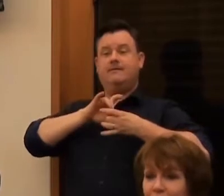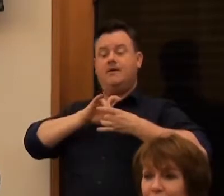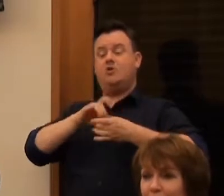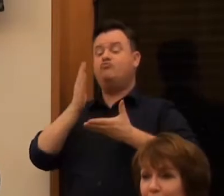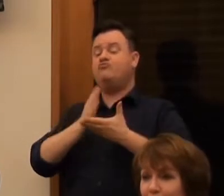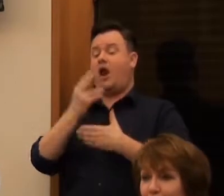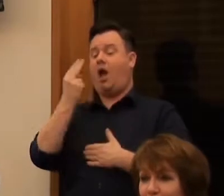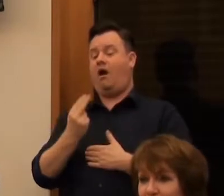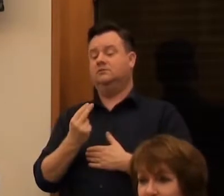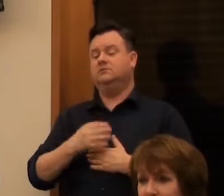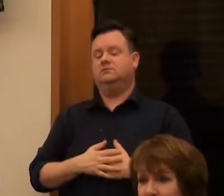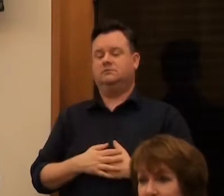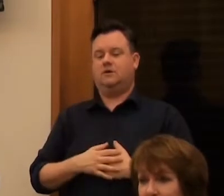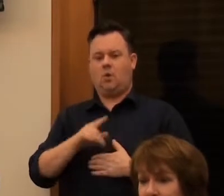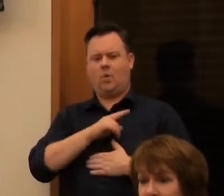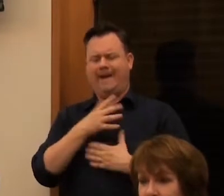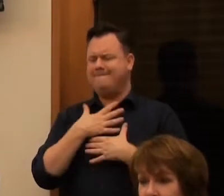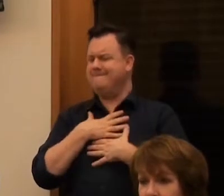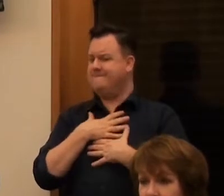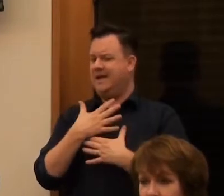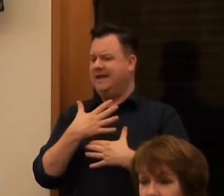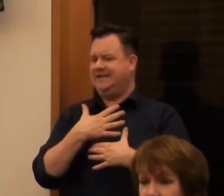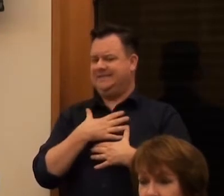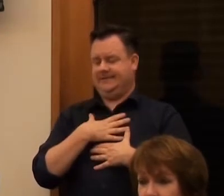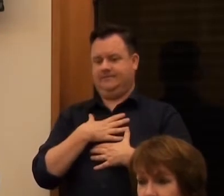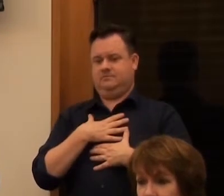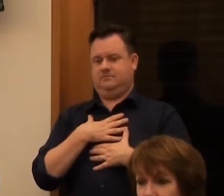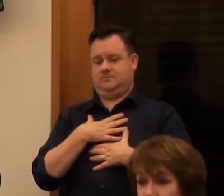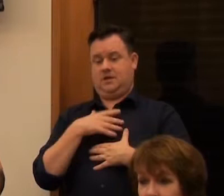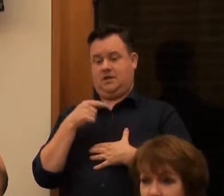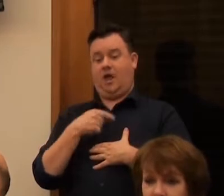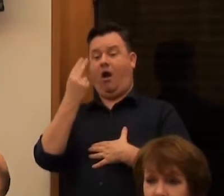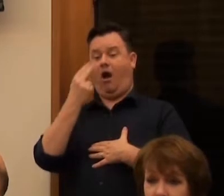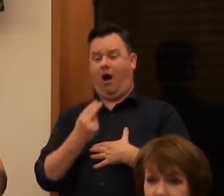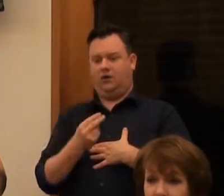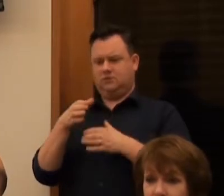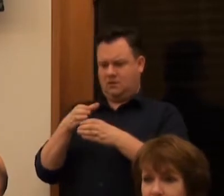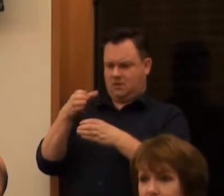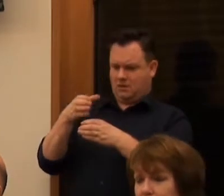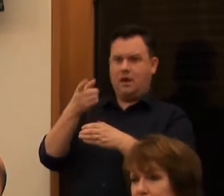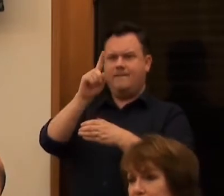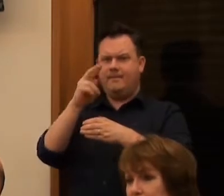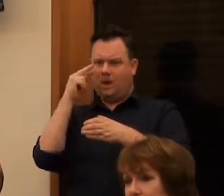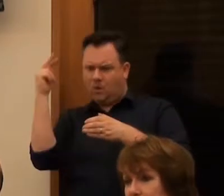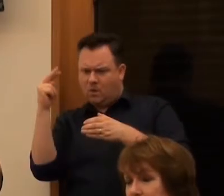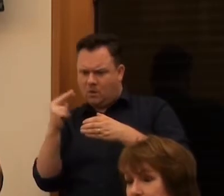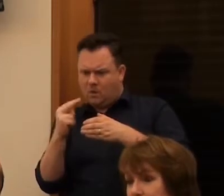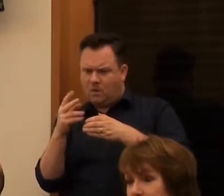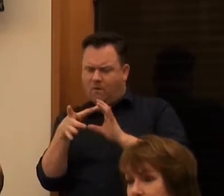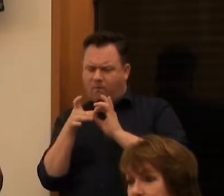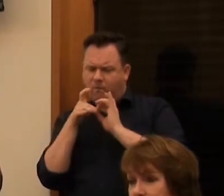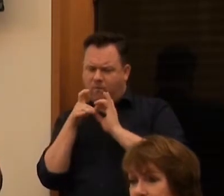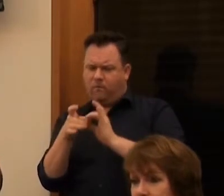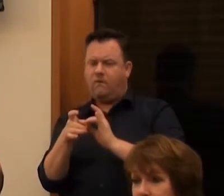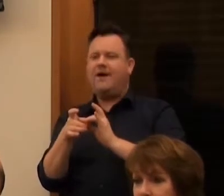anything. Because it's such an amazing outreach to people. People see it who have no idea